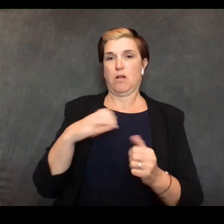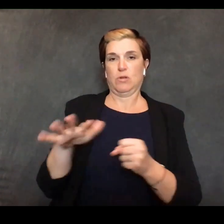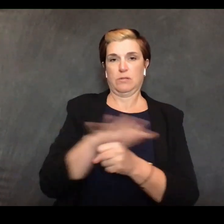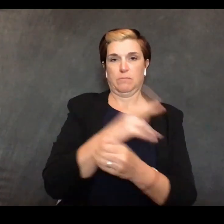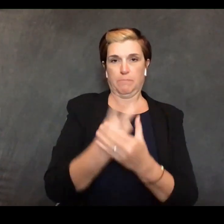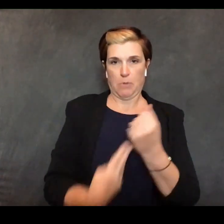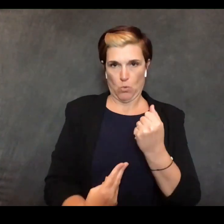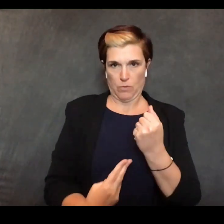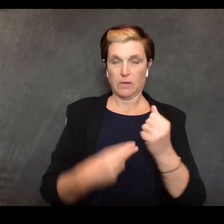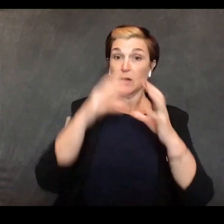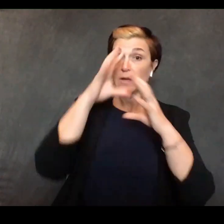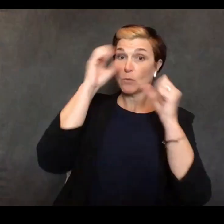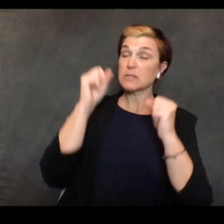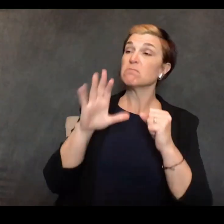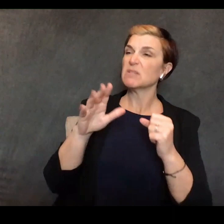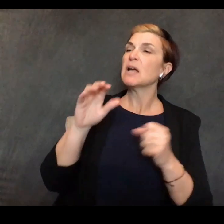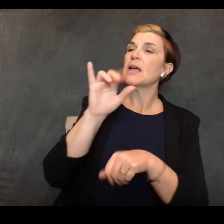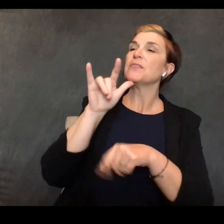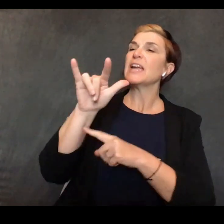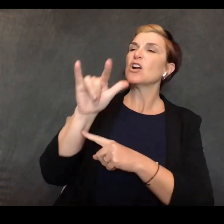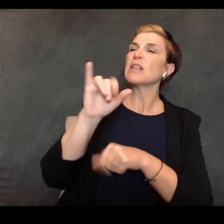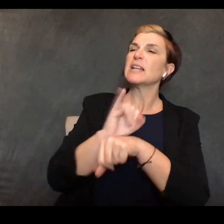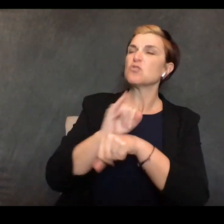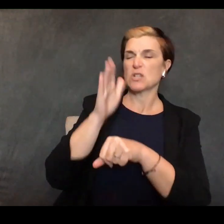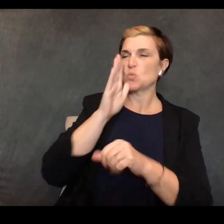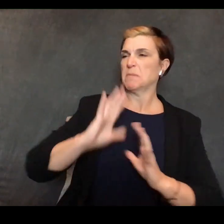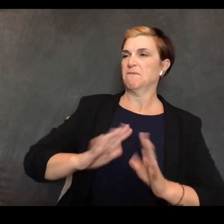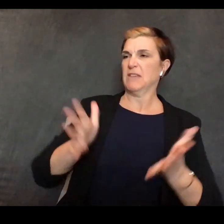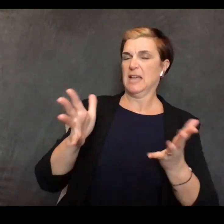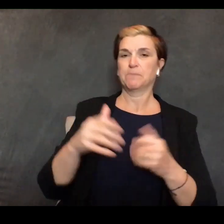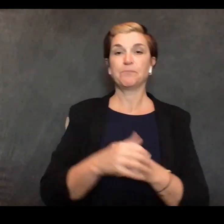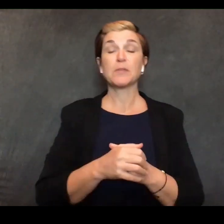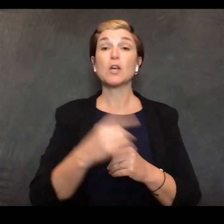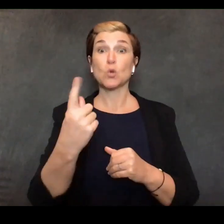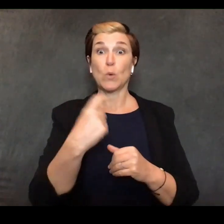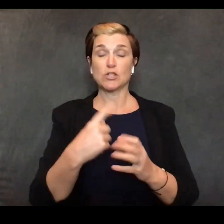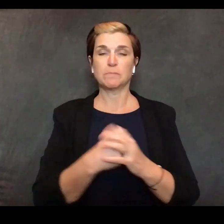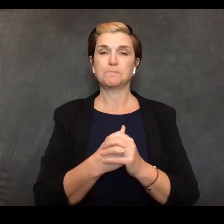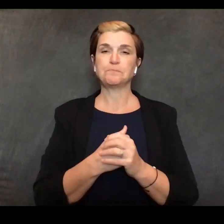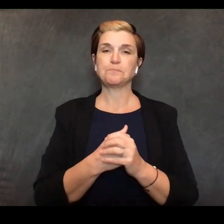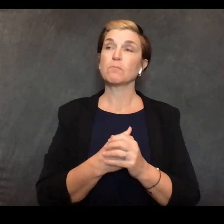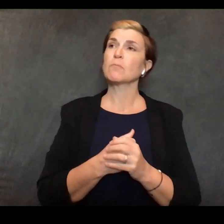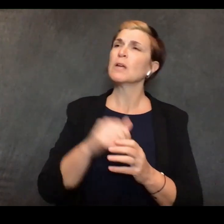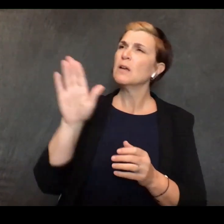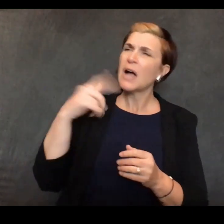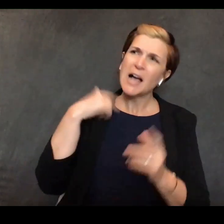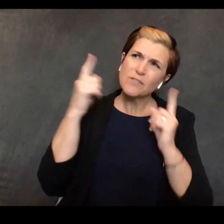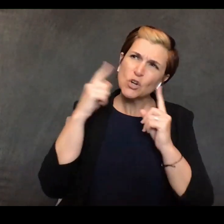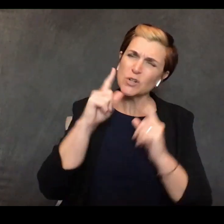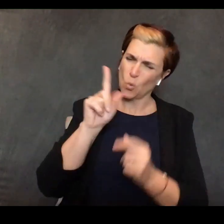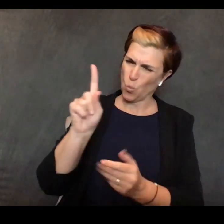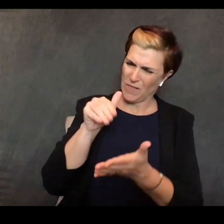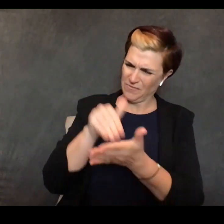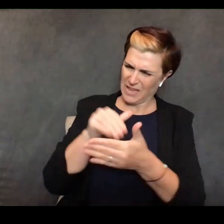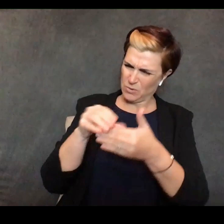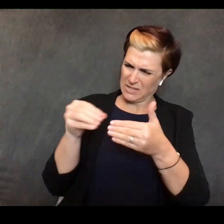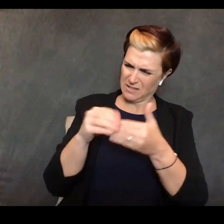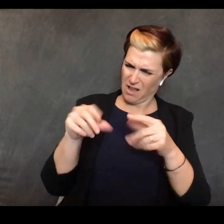shape yeah go ahead please uh... there's been talk about a thousand dollar checks to every american again increasing support